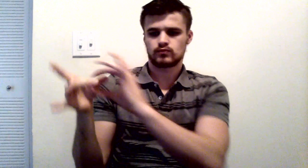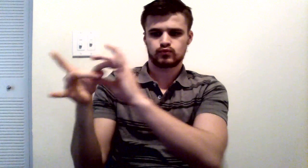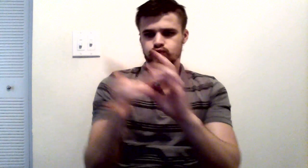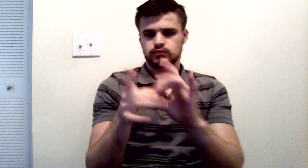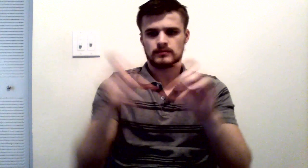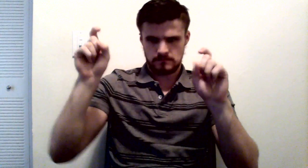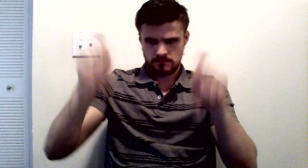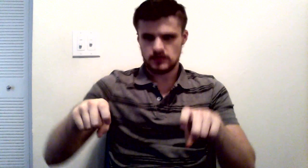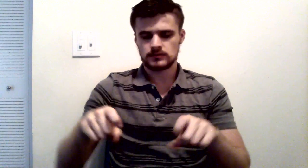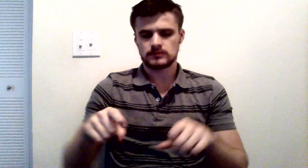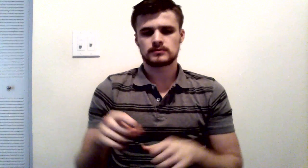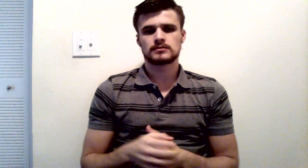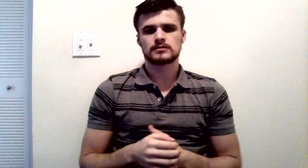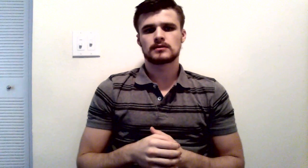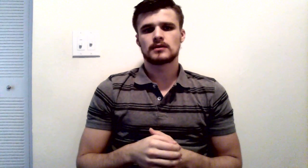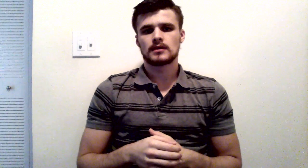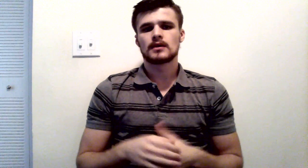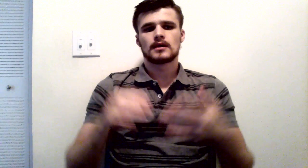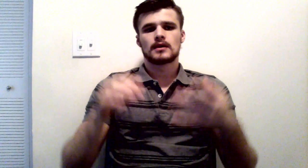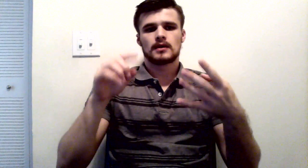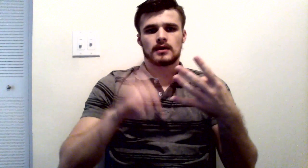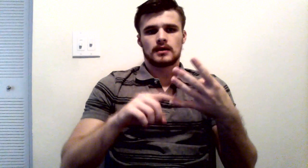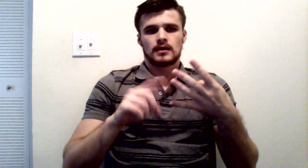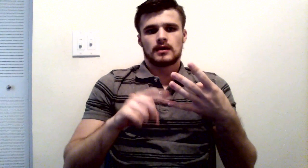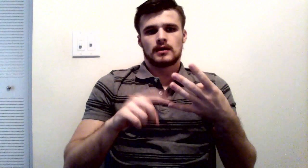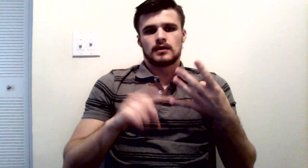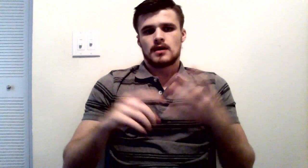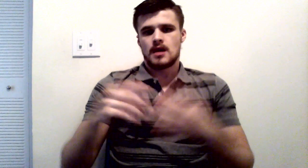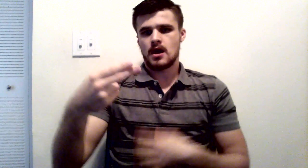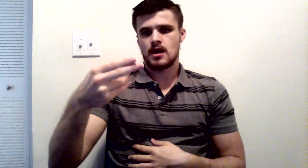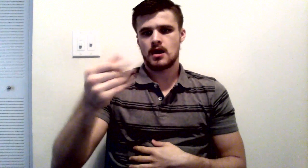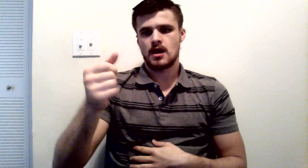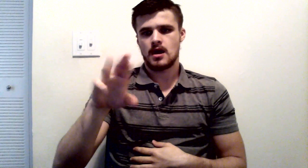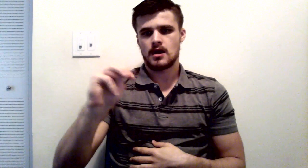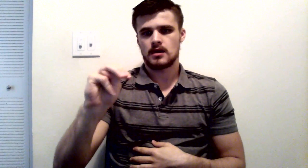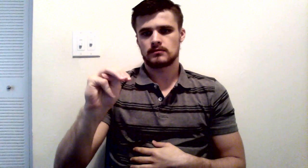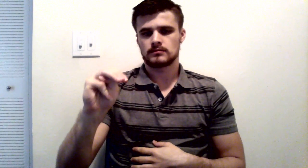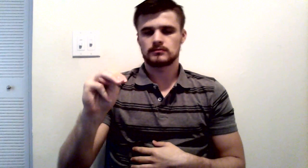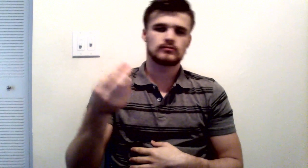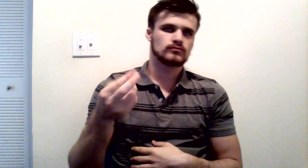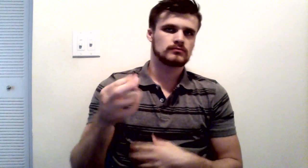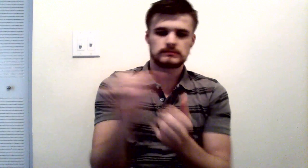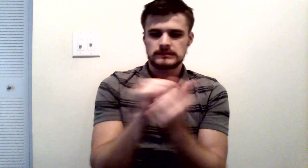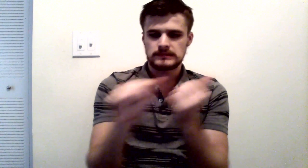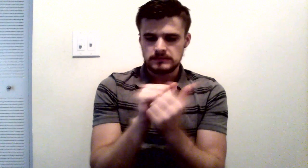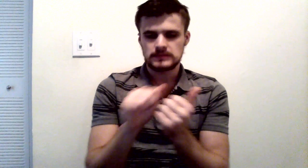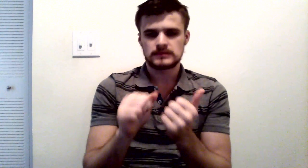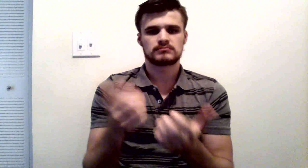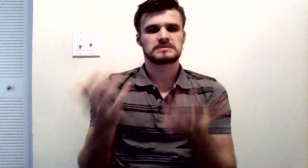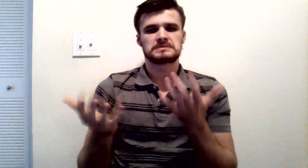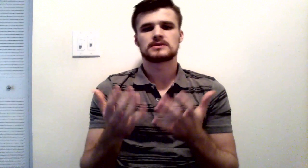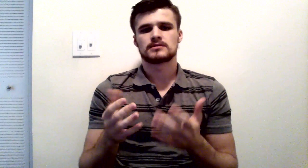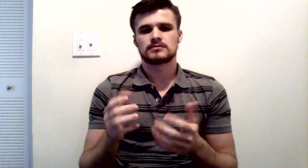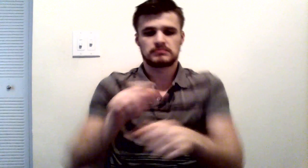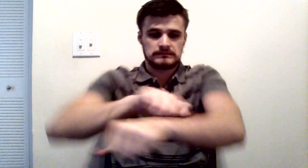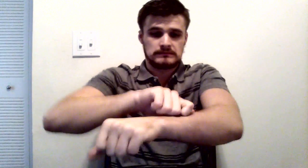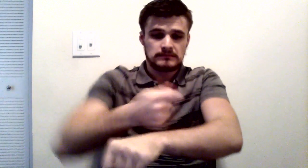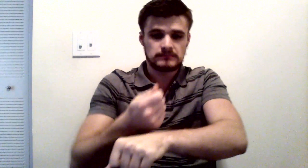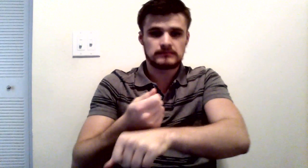some form of harm that resulted as a result of the crime. It could be very minor. It could be pinching someone. That could constitute